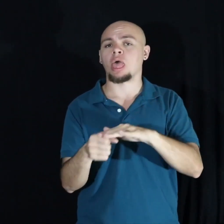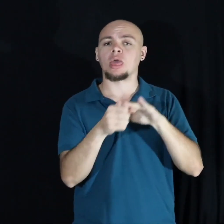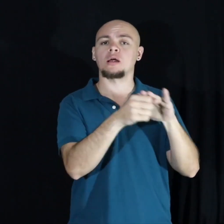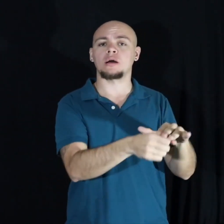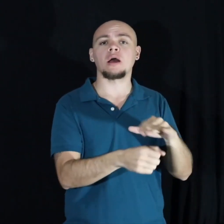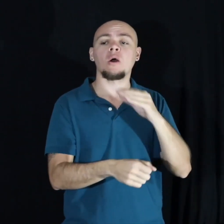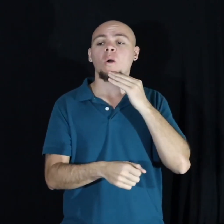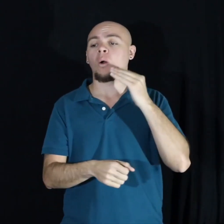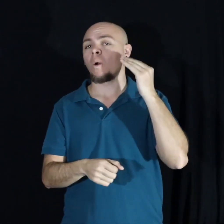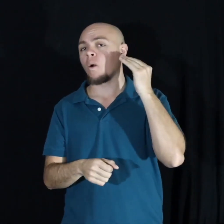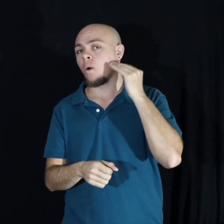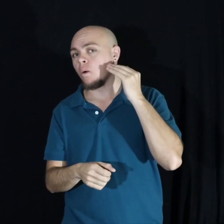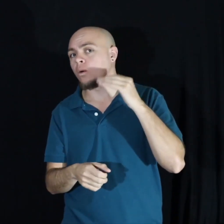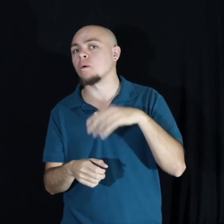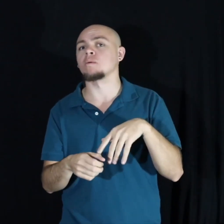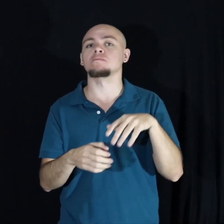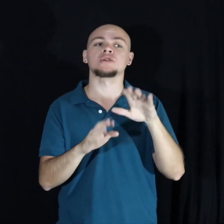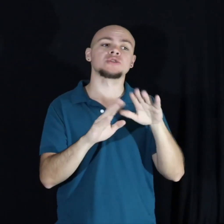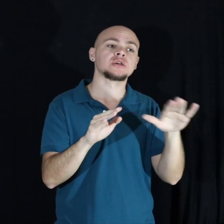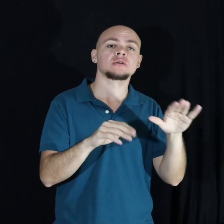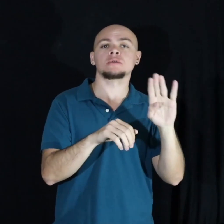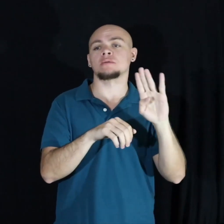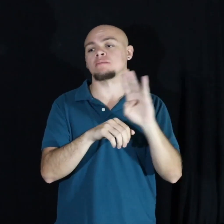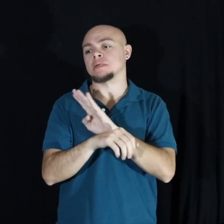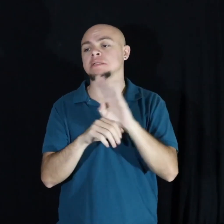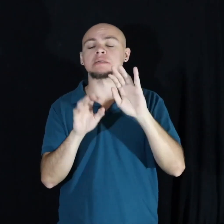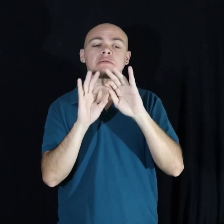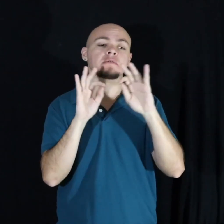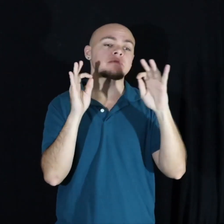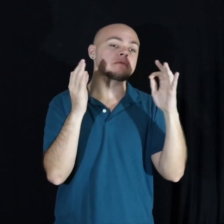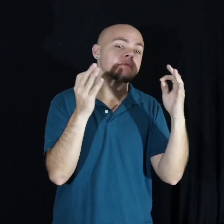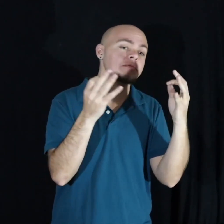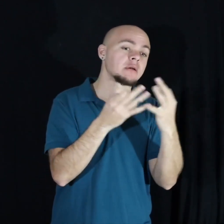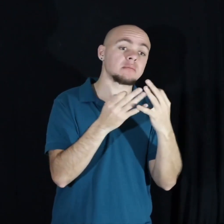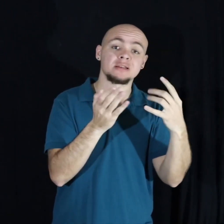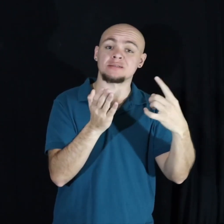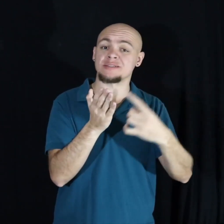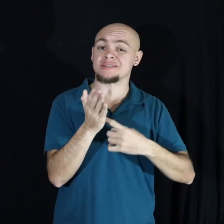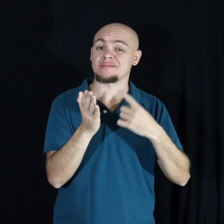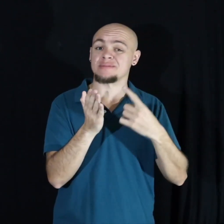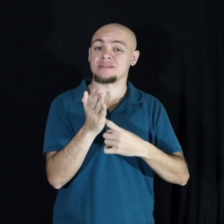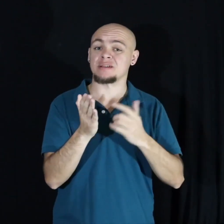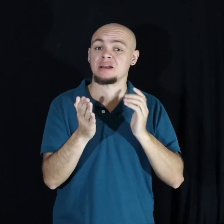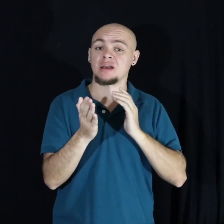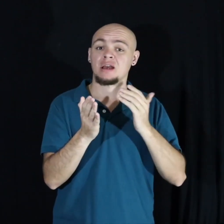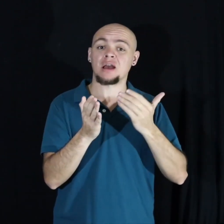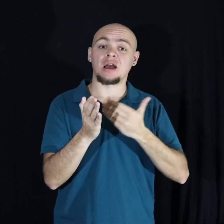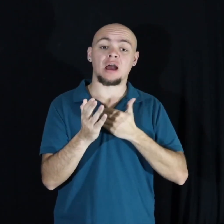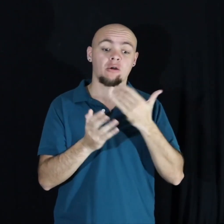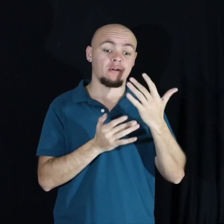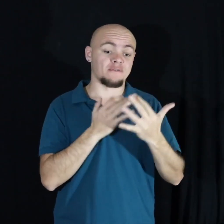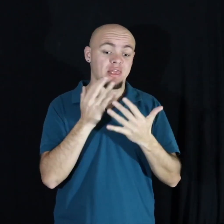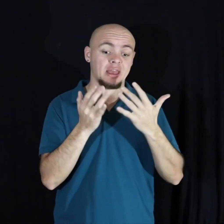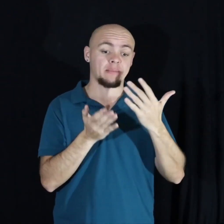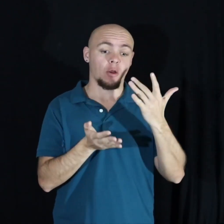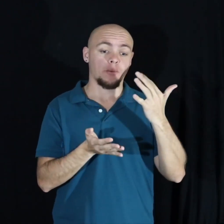business, in our community, with our families. And sometimes, our flames run low.